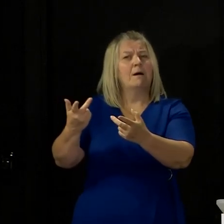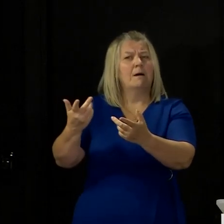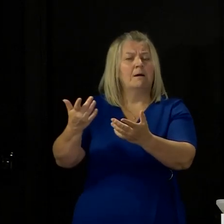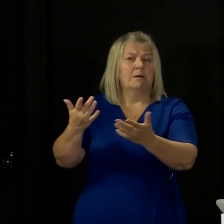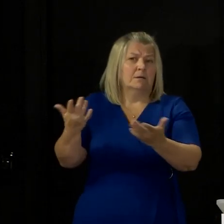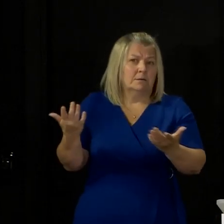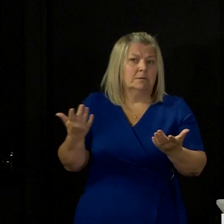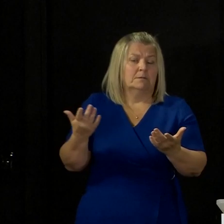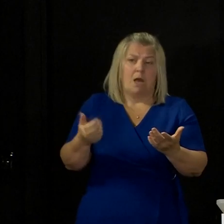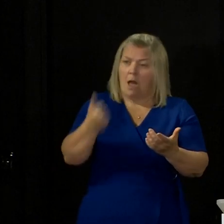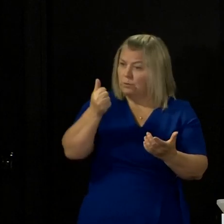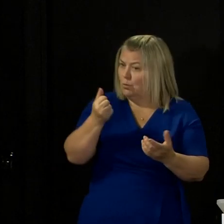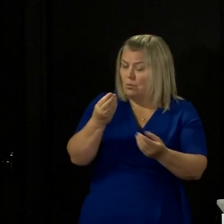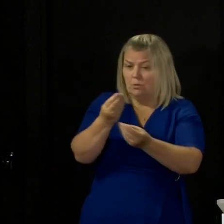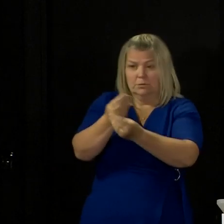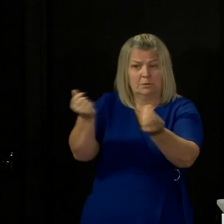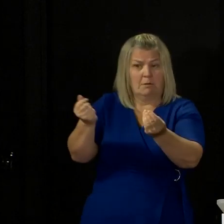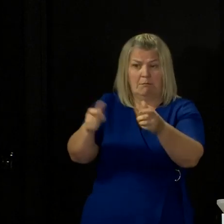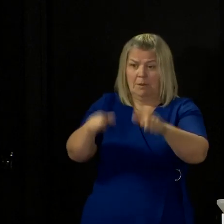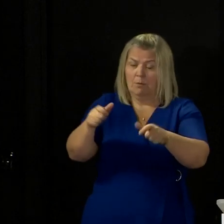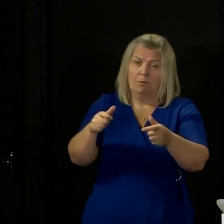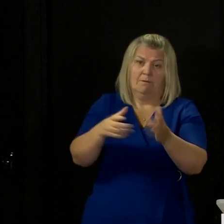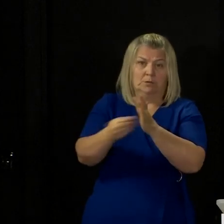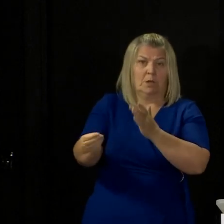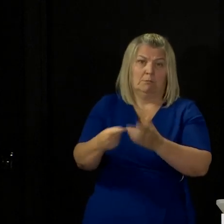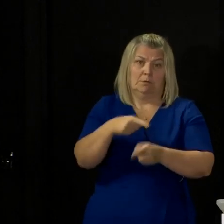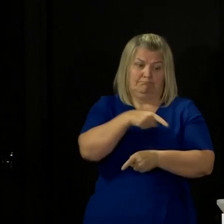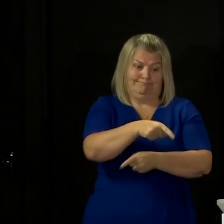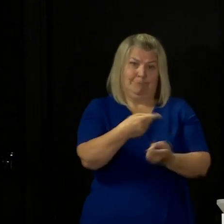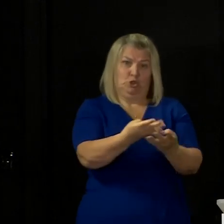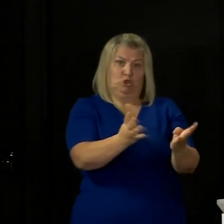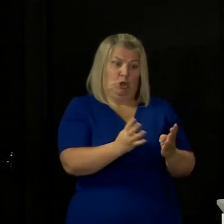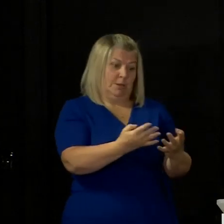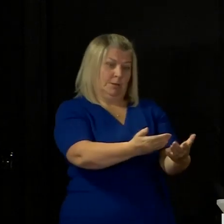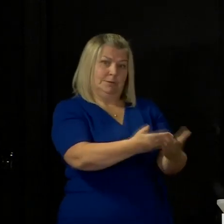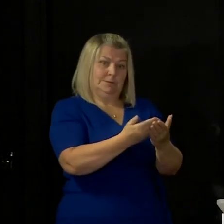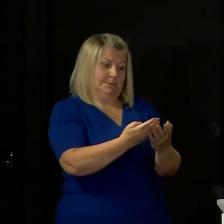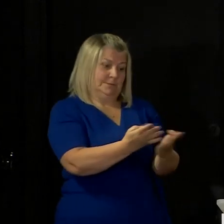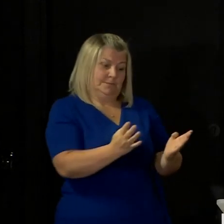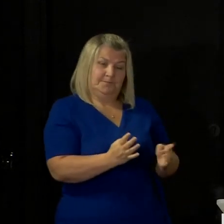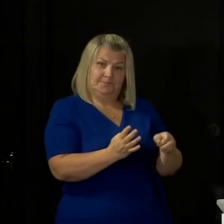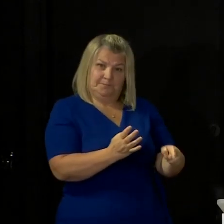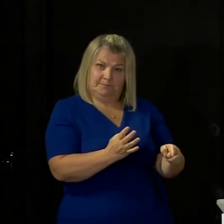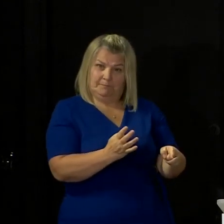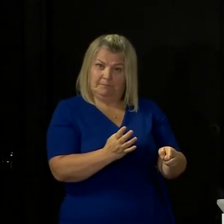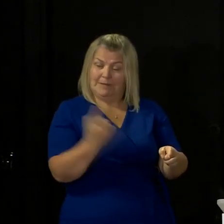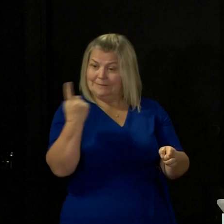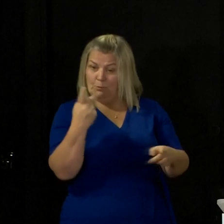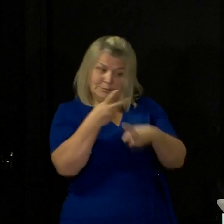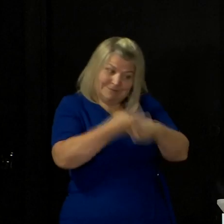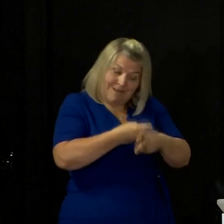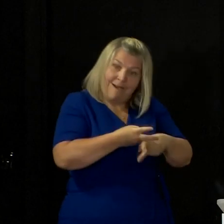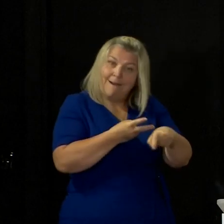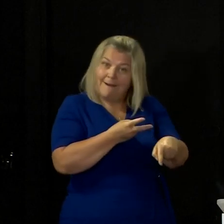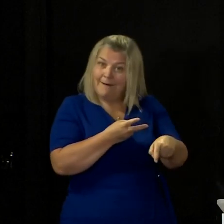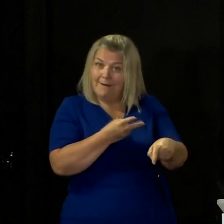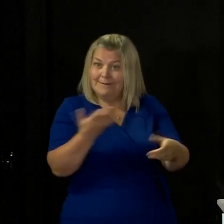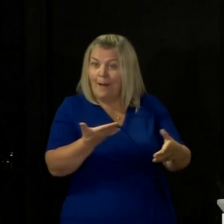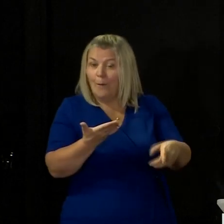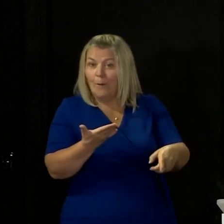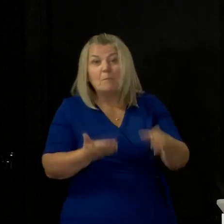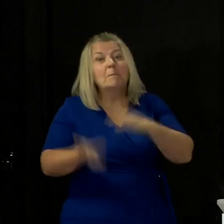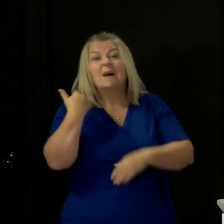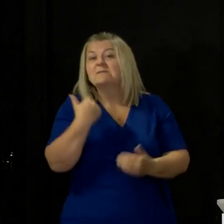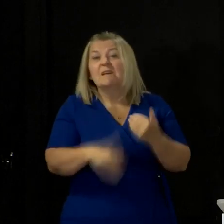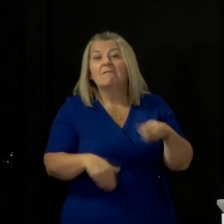be people now who for people in the shielding group for example who may be providing care that weren't previously having to provide care so we we